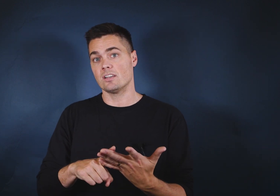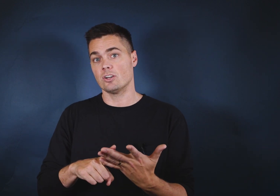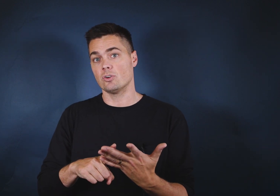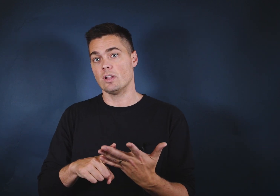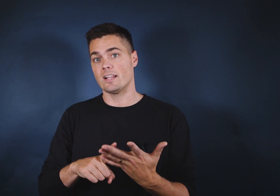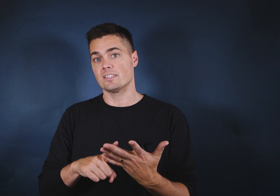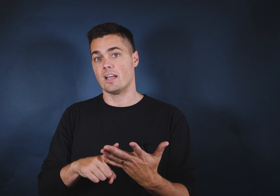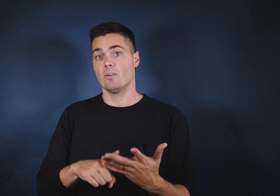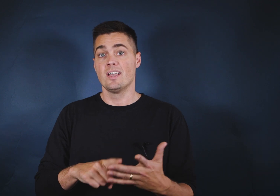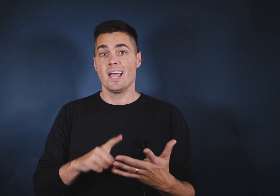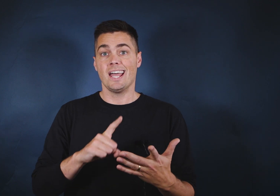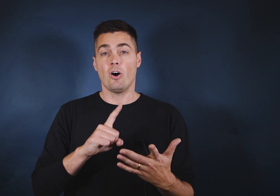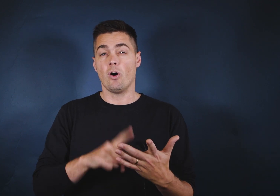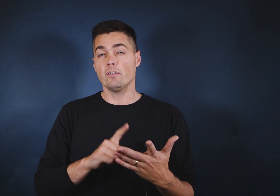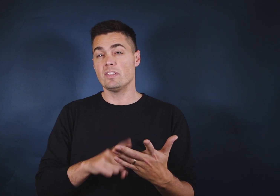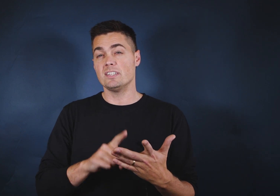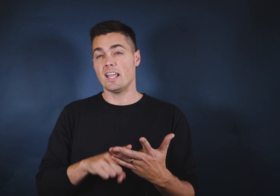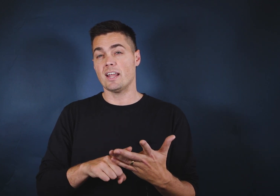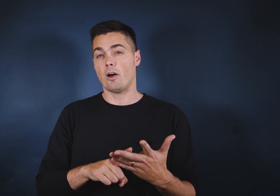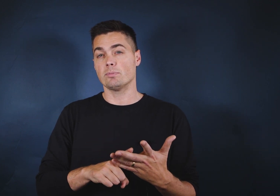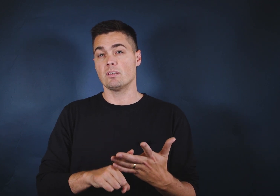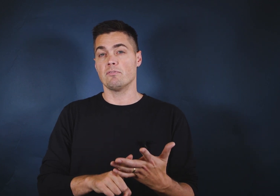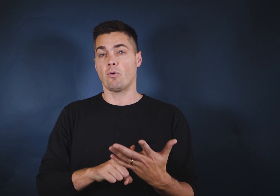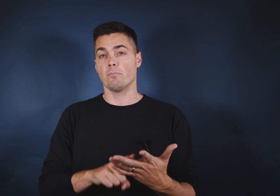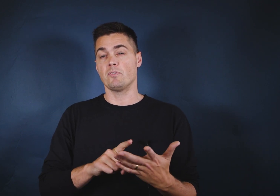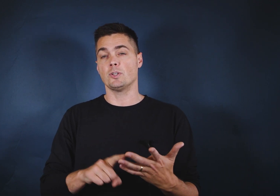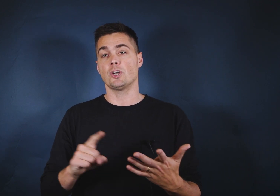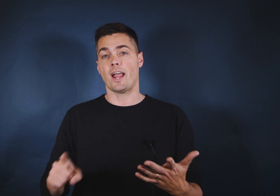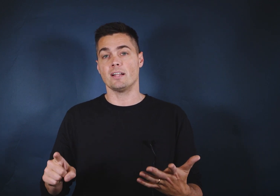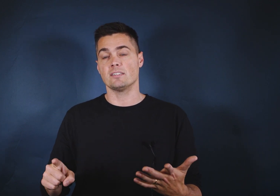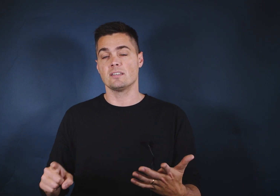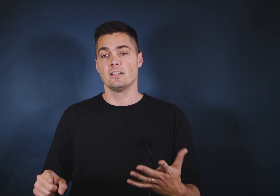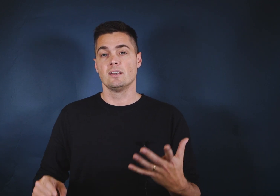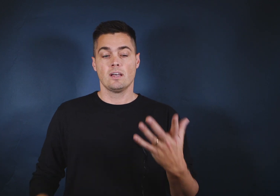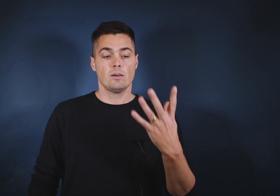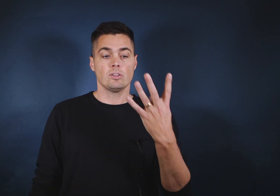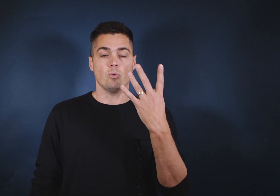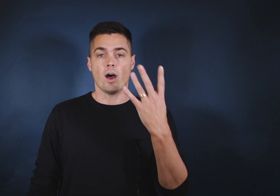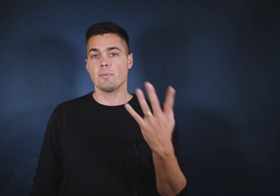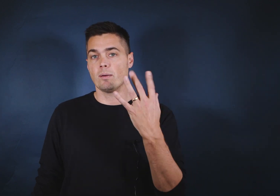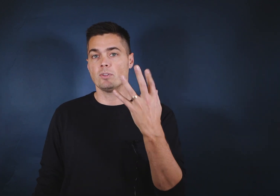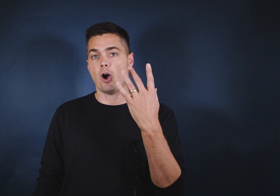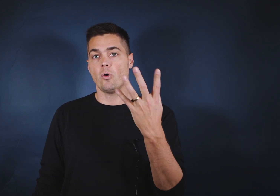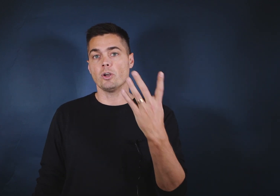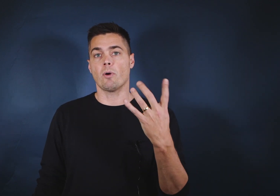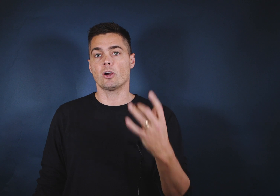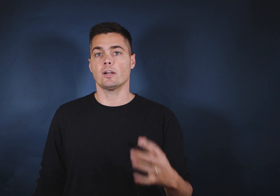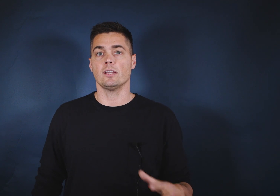of your Google ads account? And all of the data helps inform future ads. You want to be able to own your marketing.